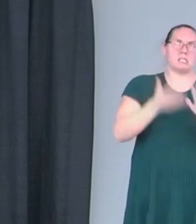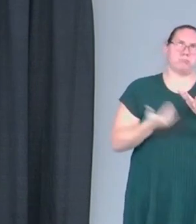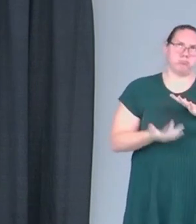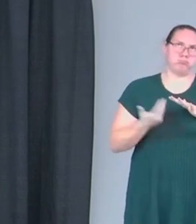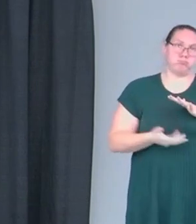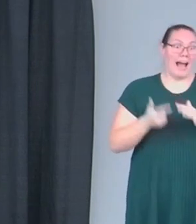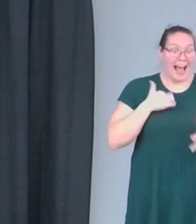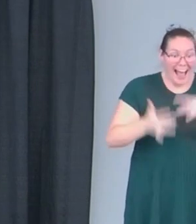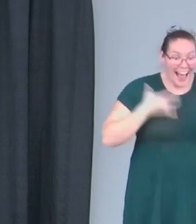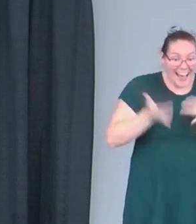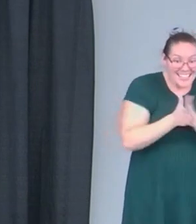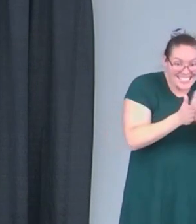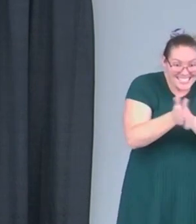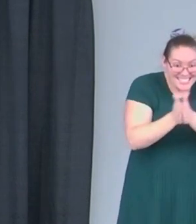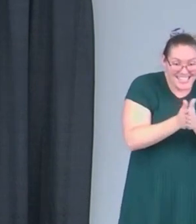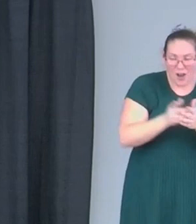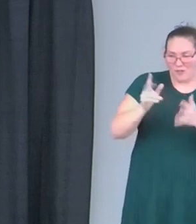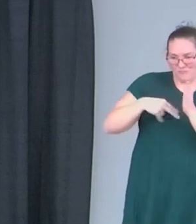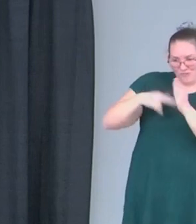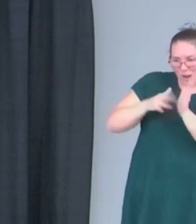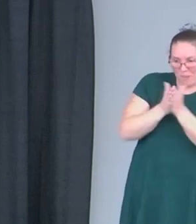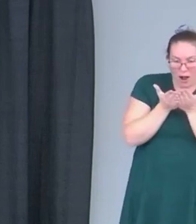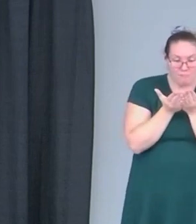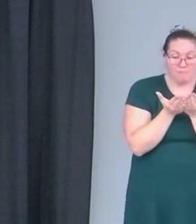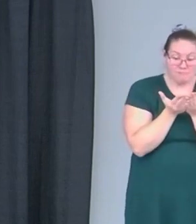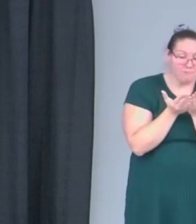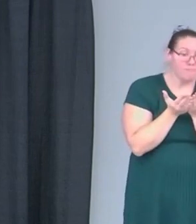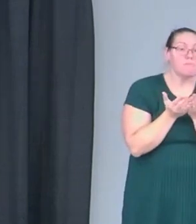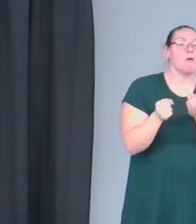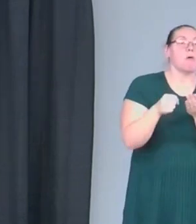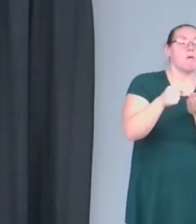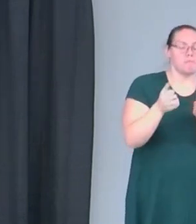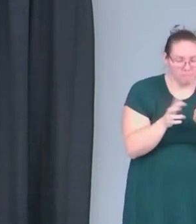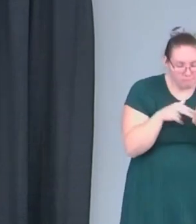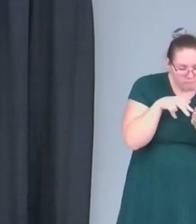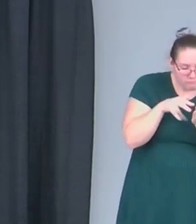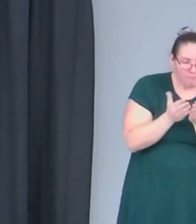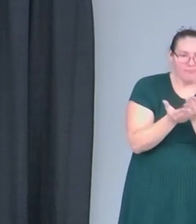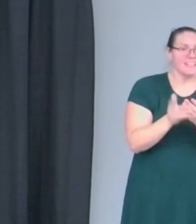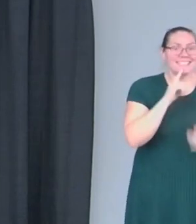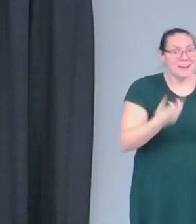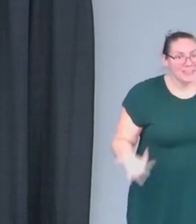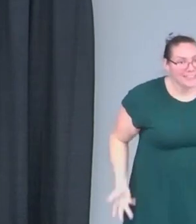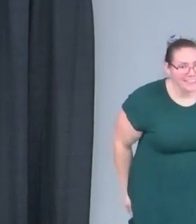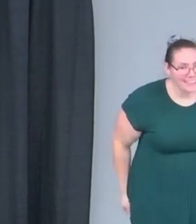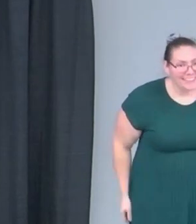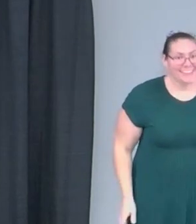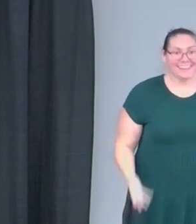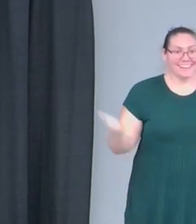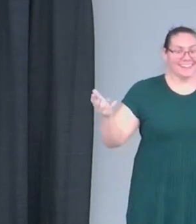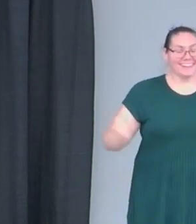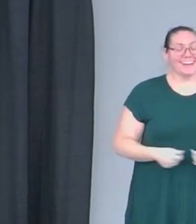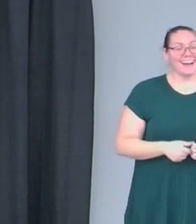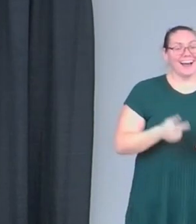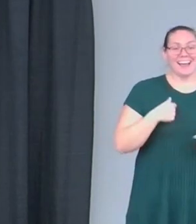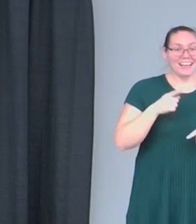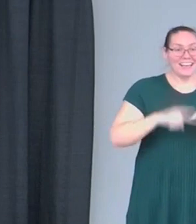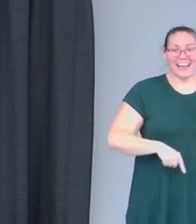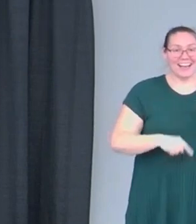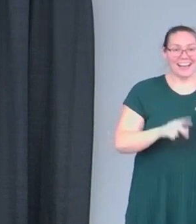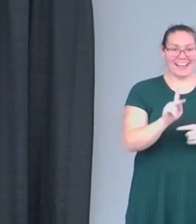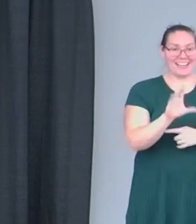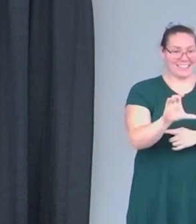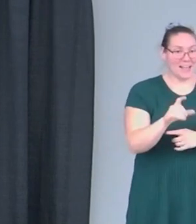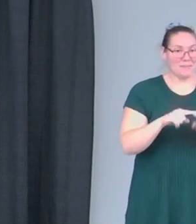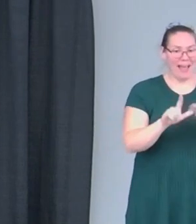I get excited. That's time to read a book. I like seriously, like, I mean, look, I stay in Kansas City, but I